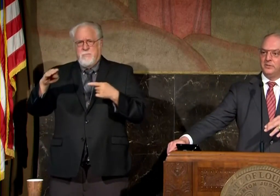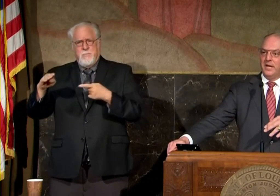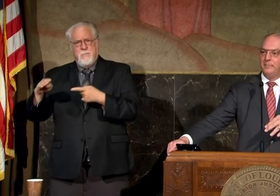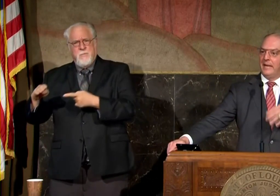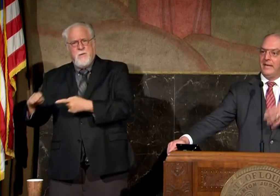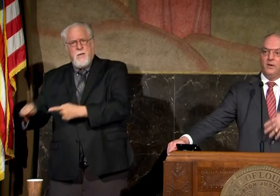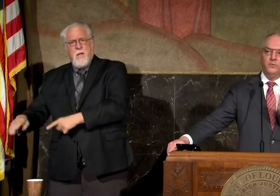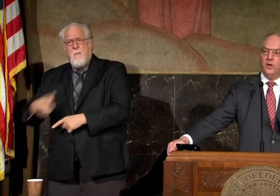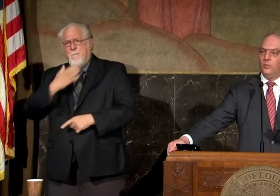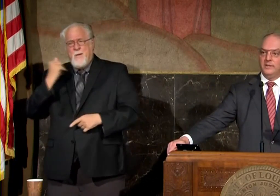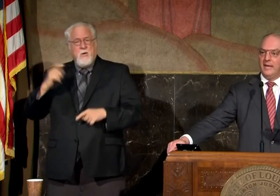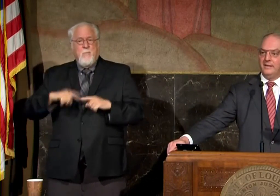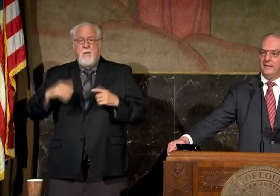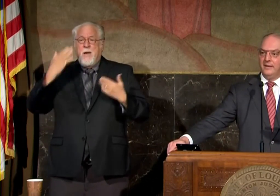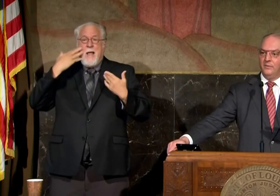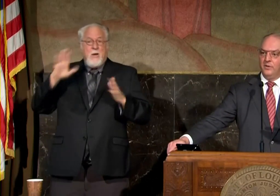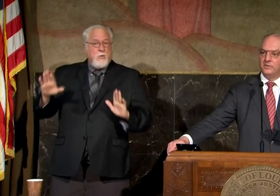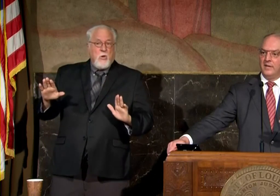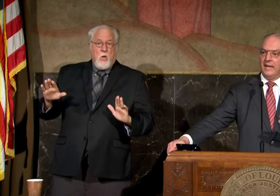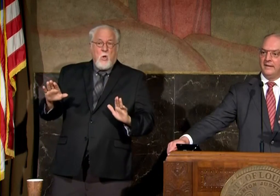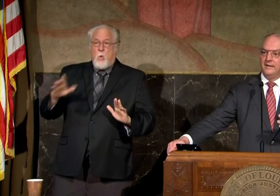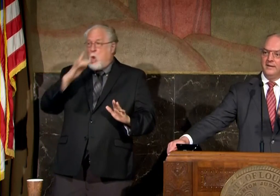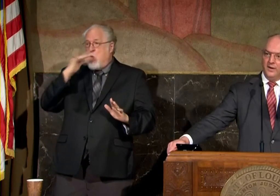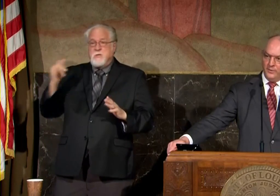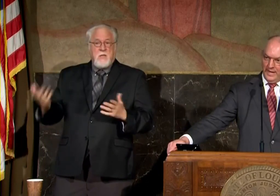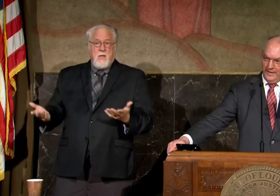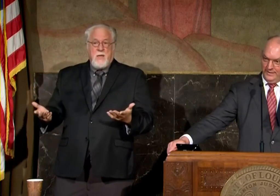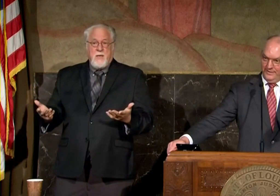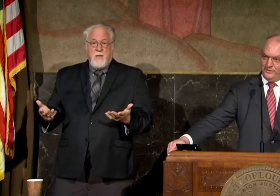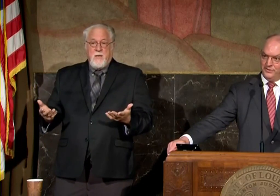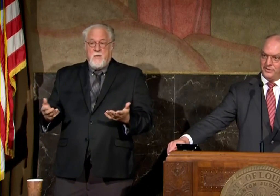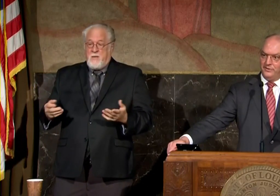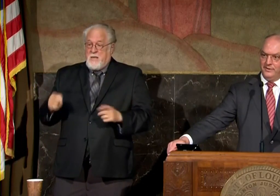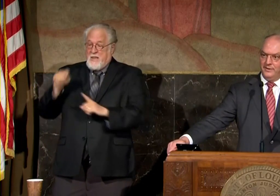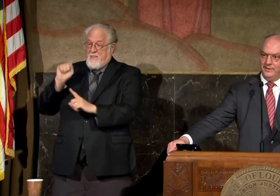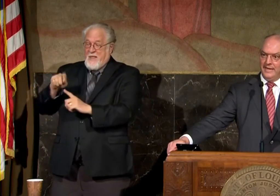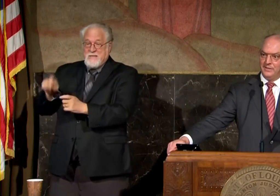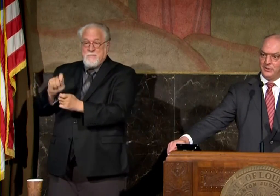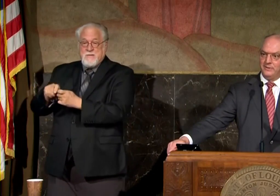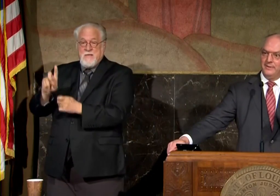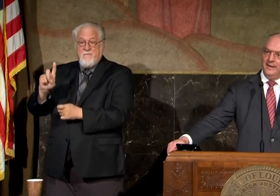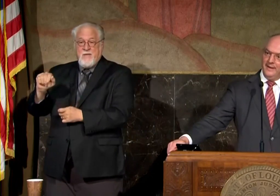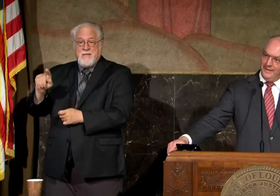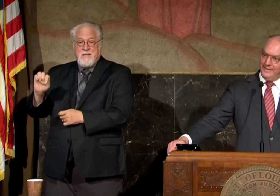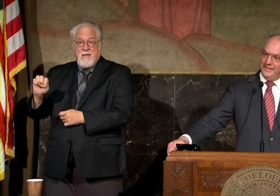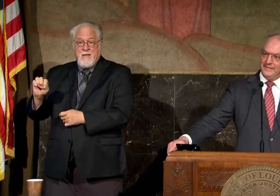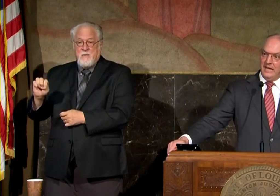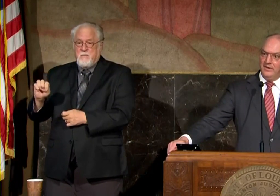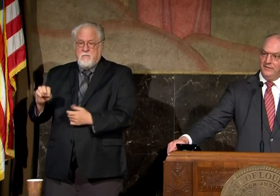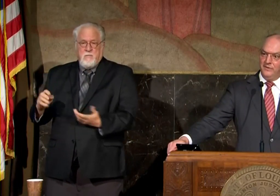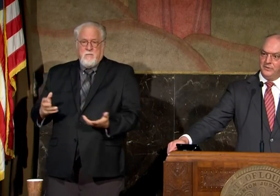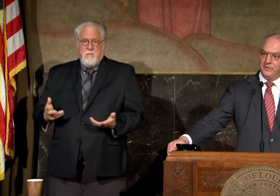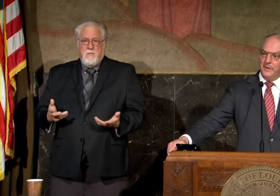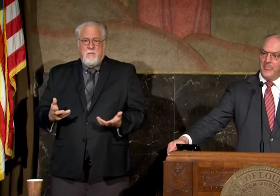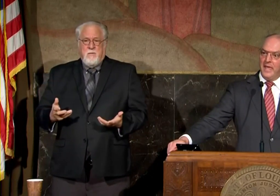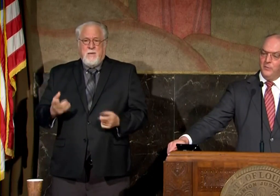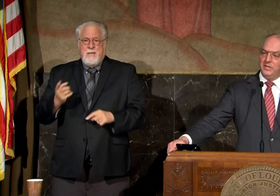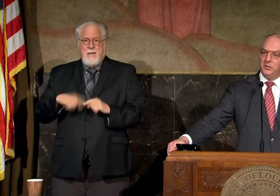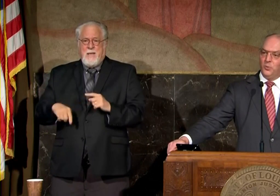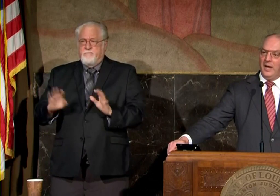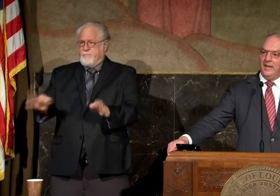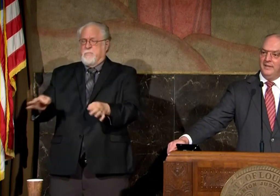in better shape but i don't know what that looks like on a certain a date certain that that's out in the future